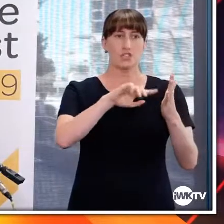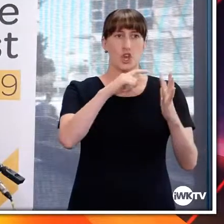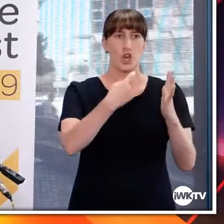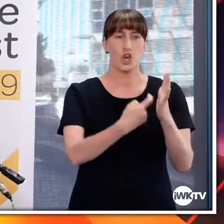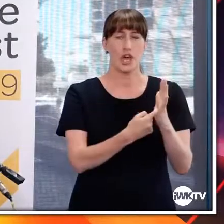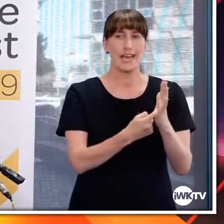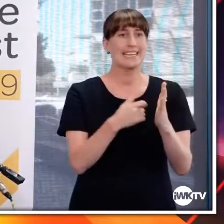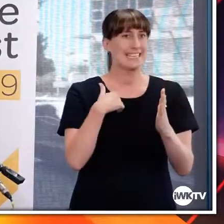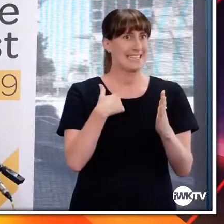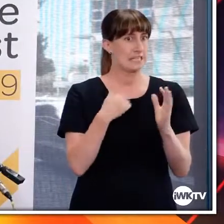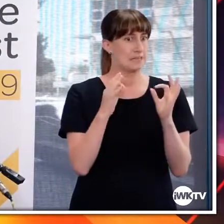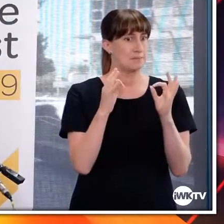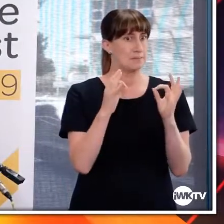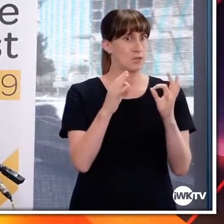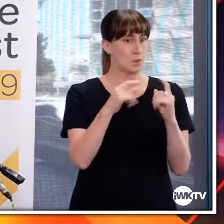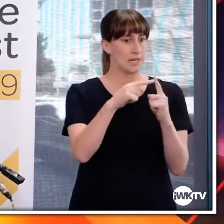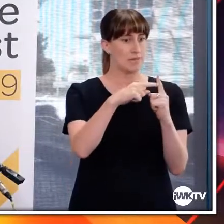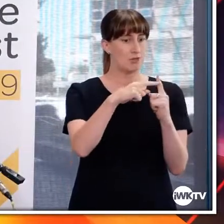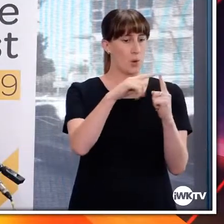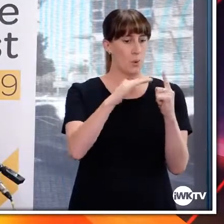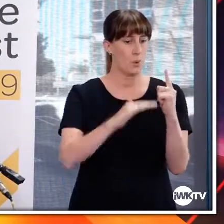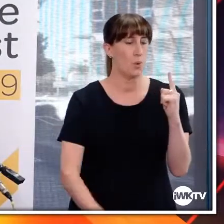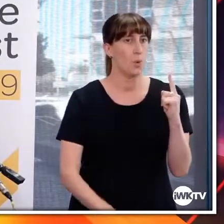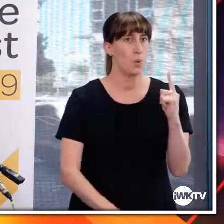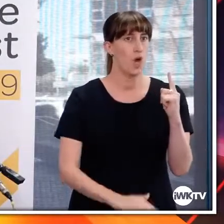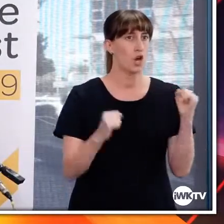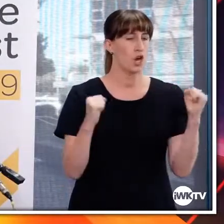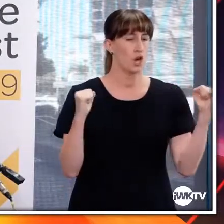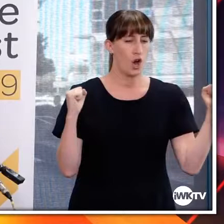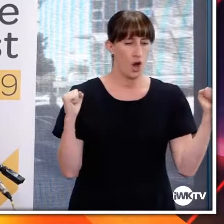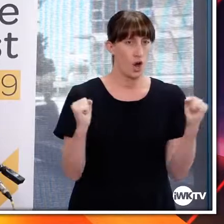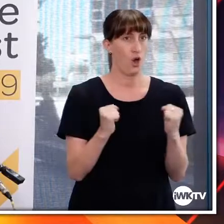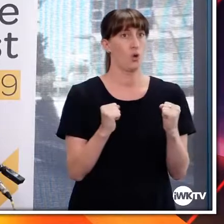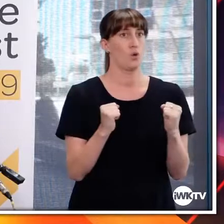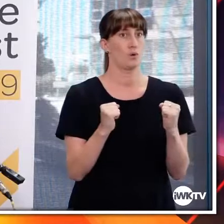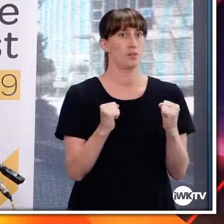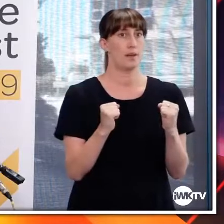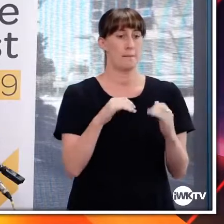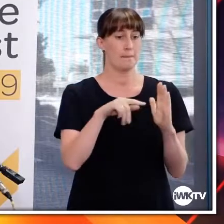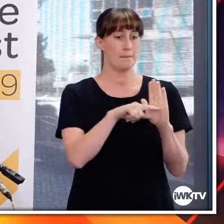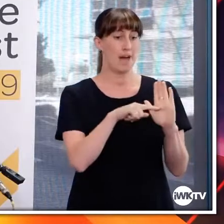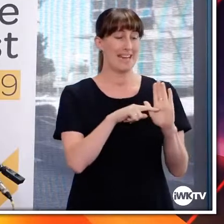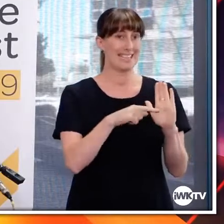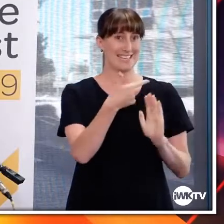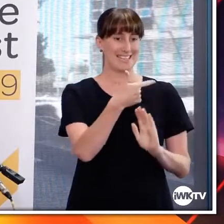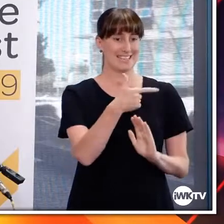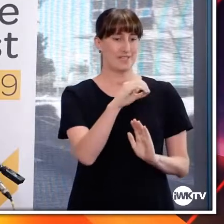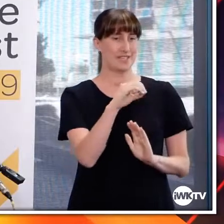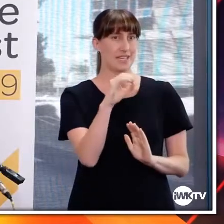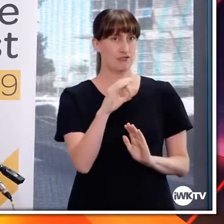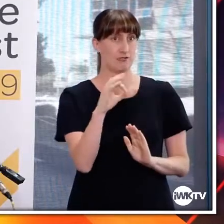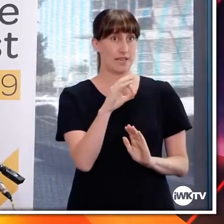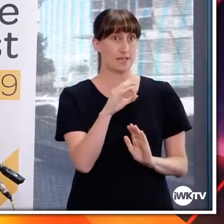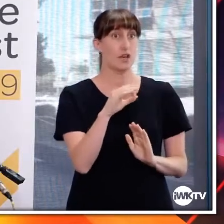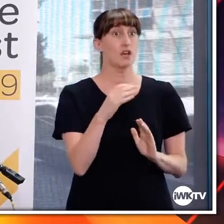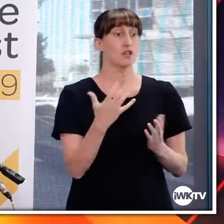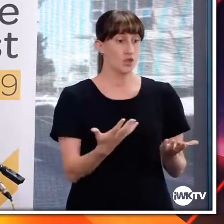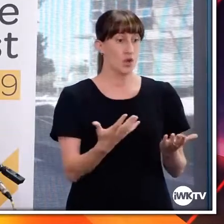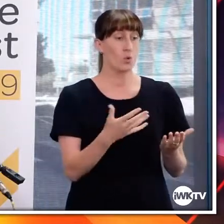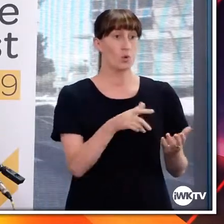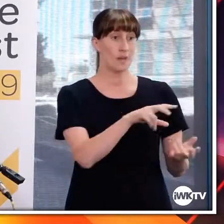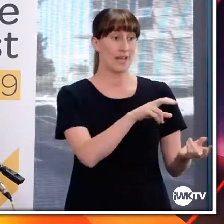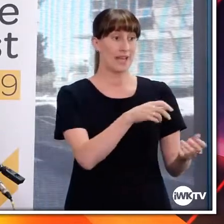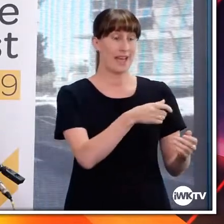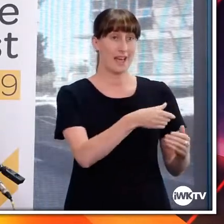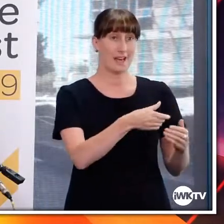chain, and that once it's been taken out of minus 70, it needs to be used within five days. There's a reasonable